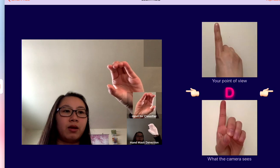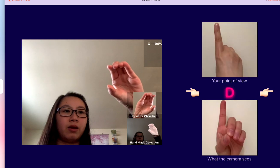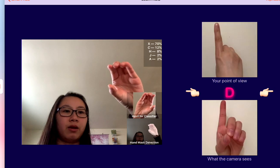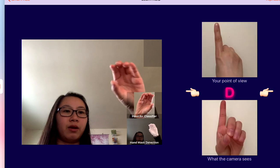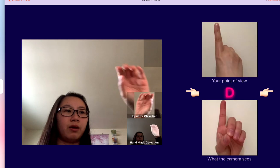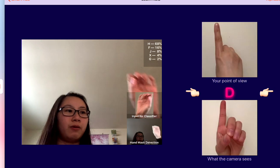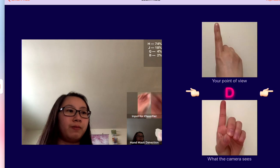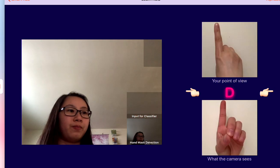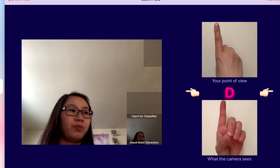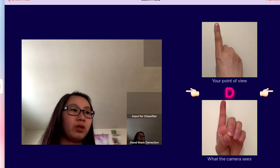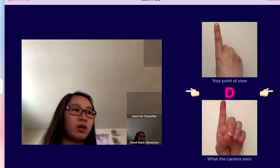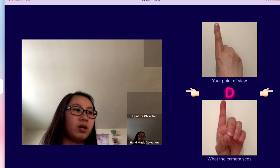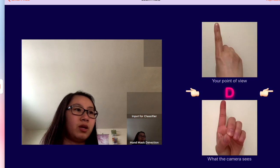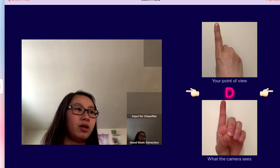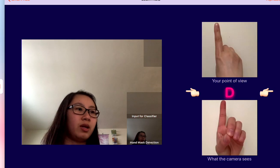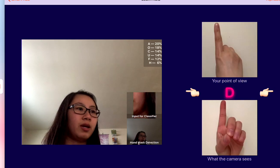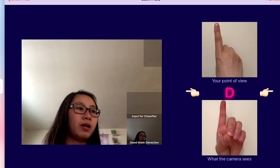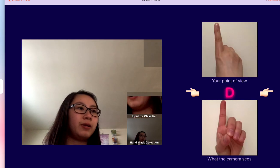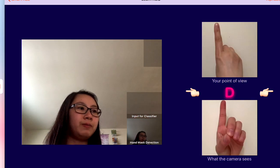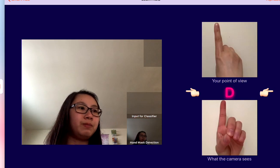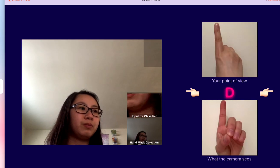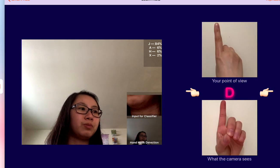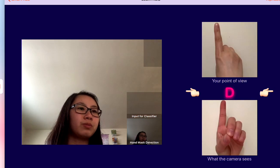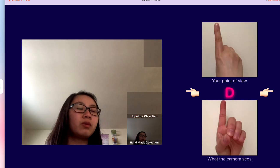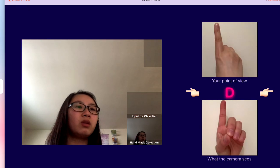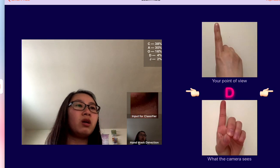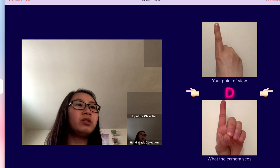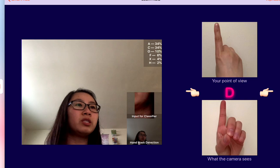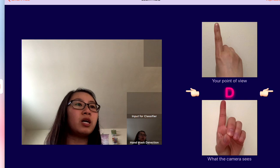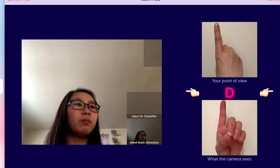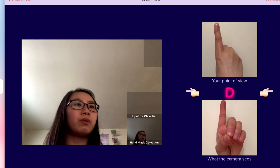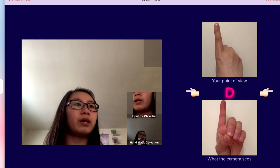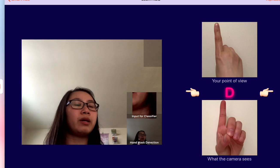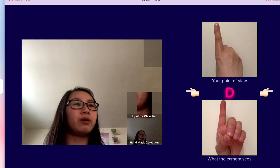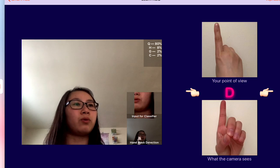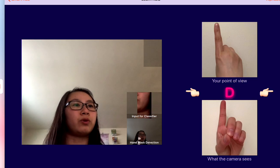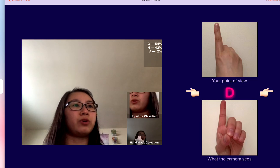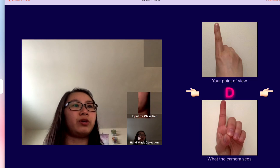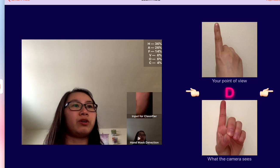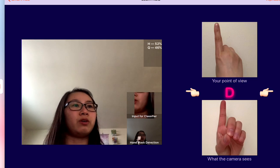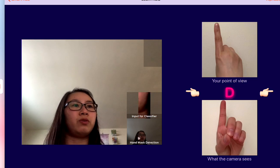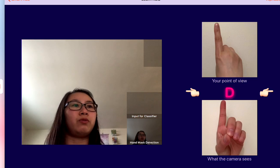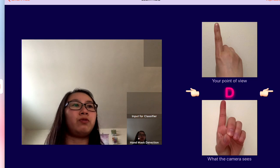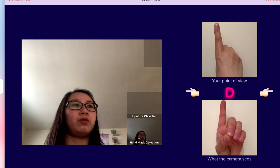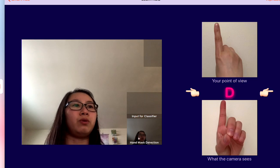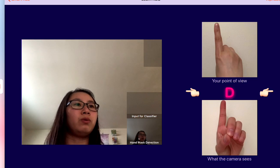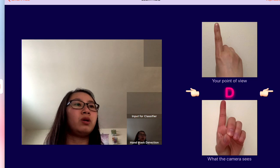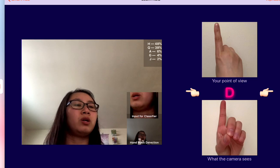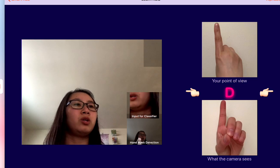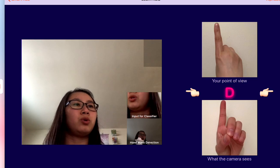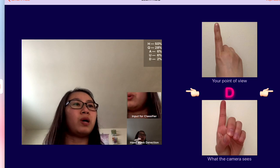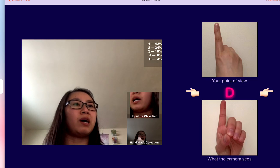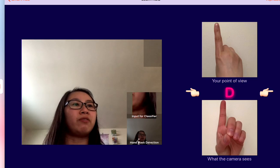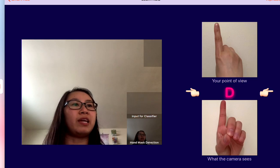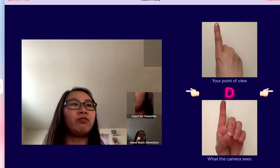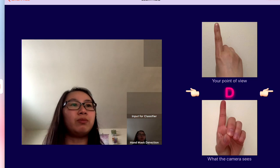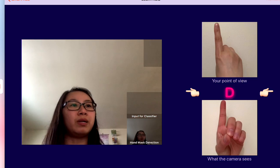There you go. And on the top right hand corner here of the view you have the alphabet